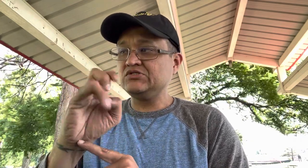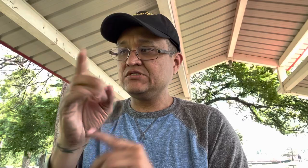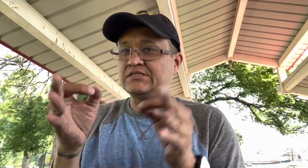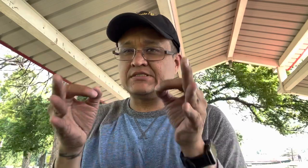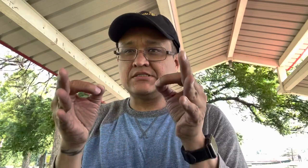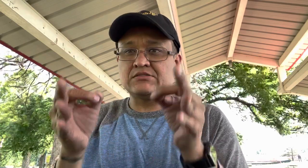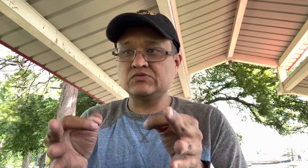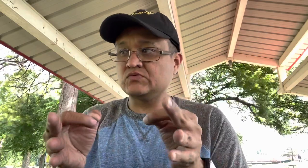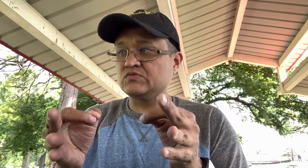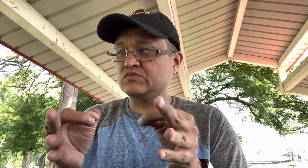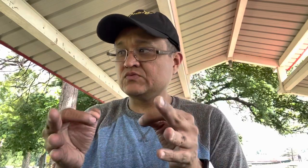so predestinated